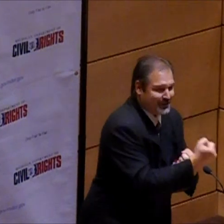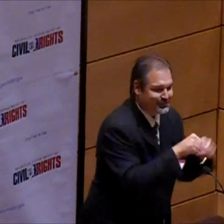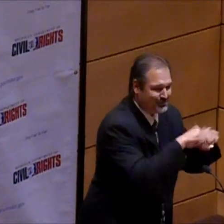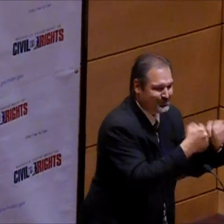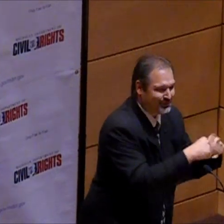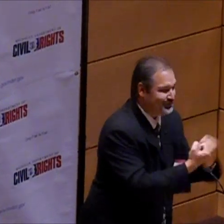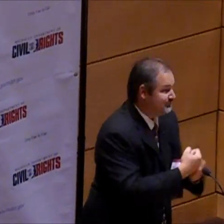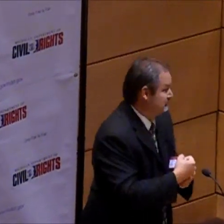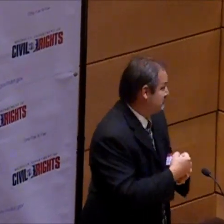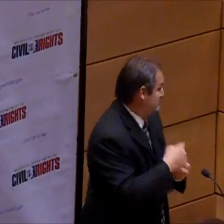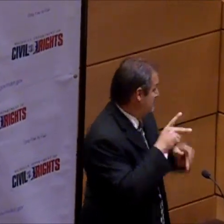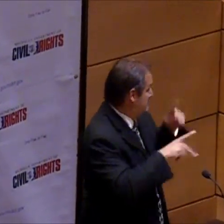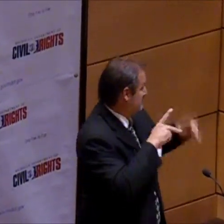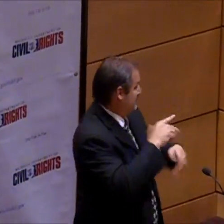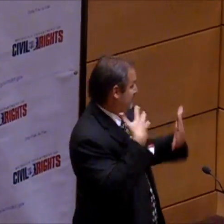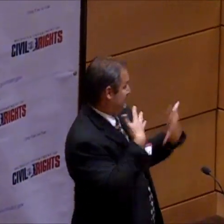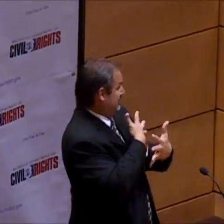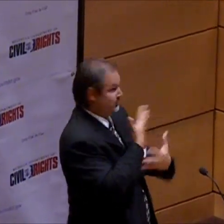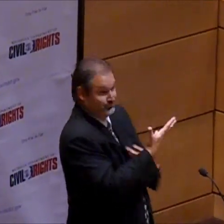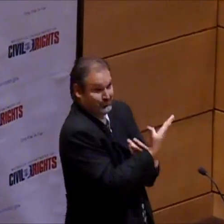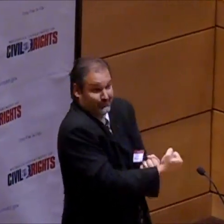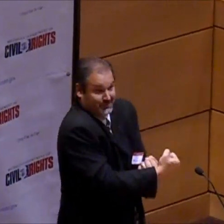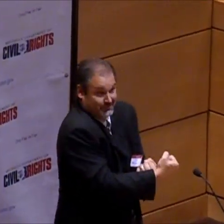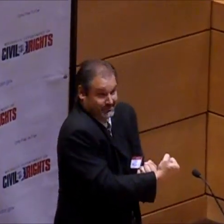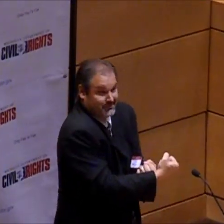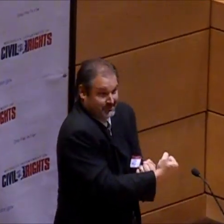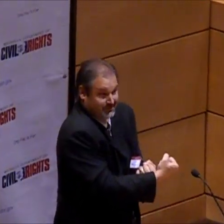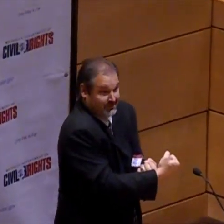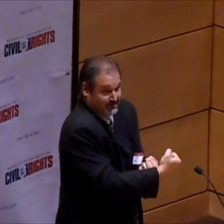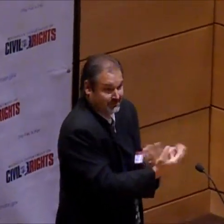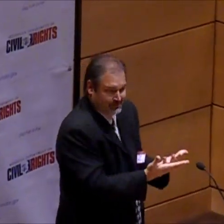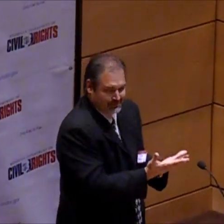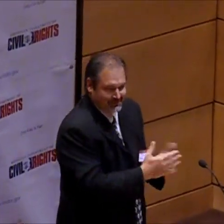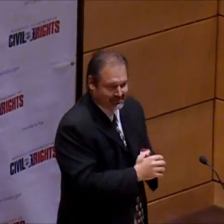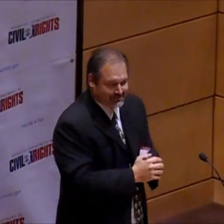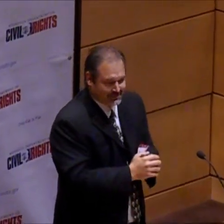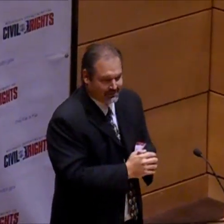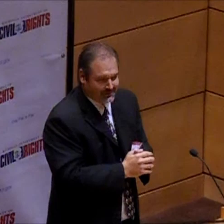take place, and trusts are broken. And people are fearful of that trust.